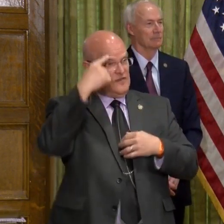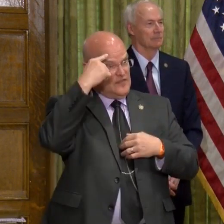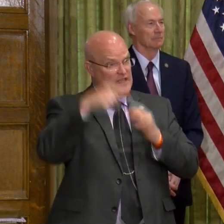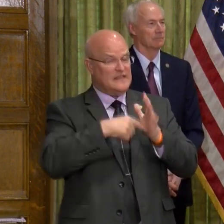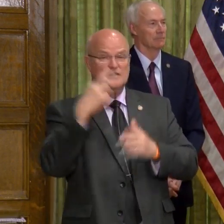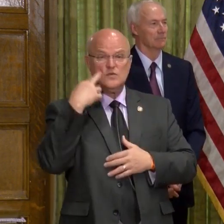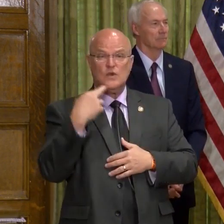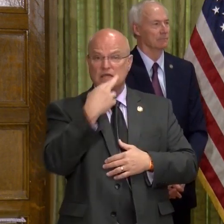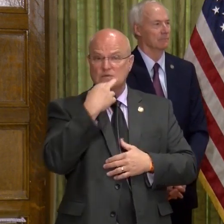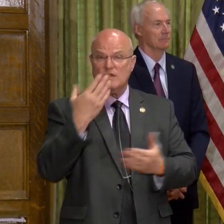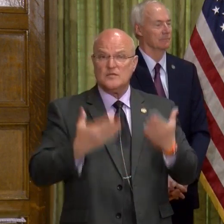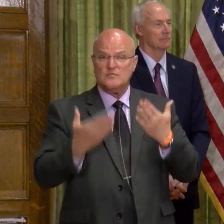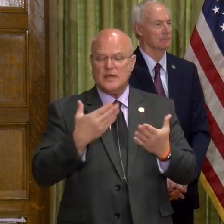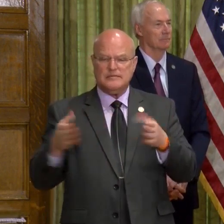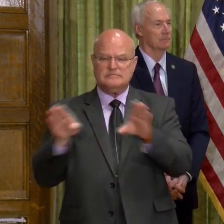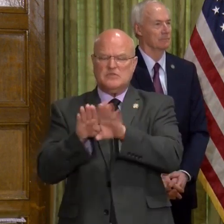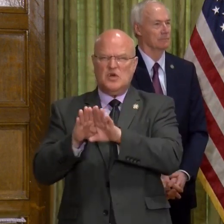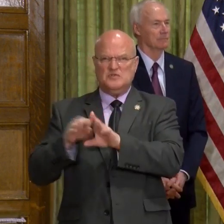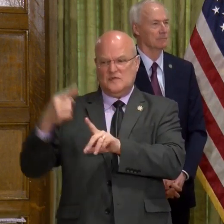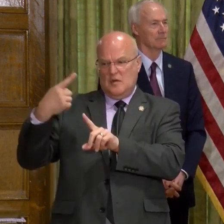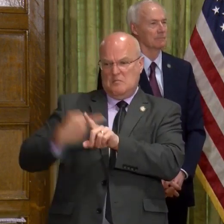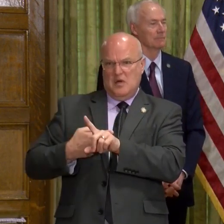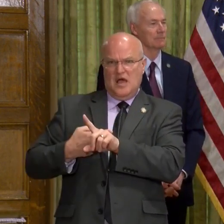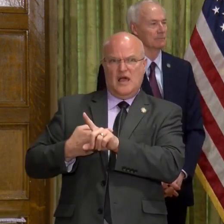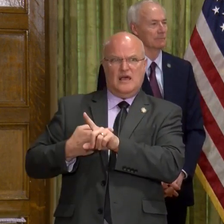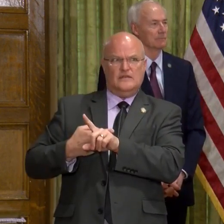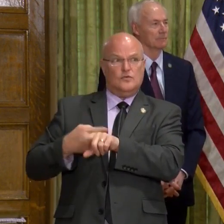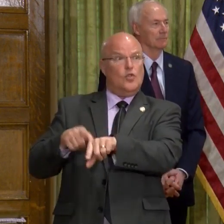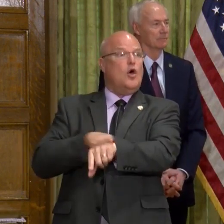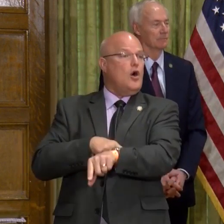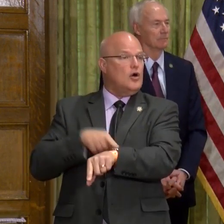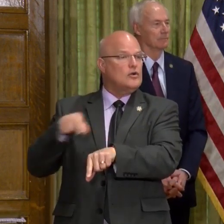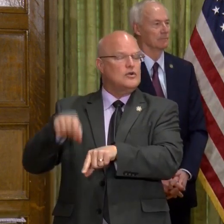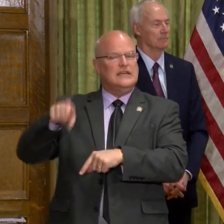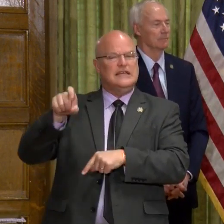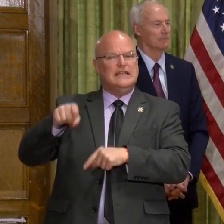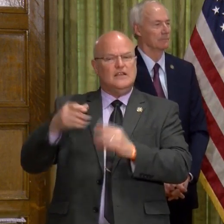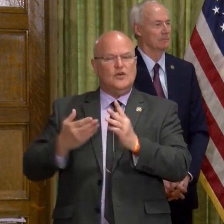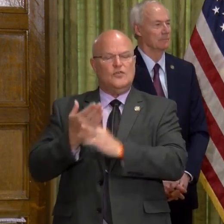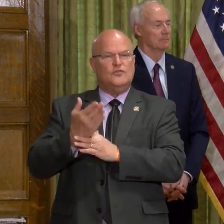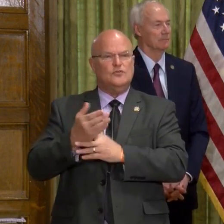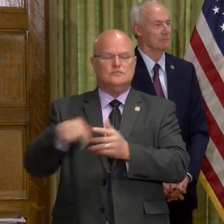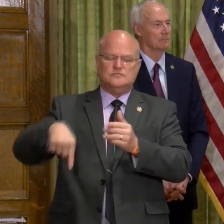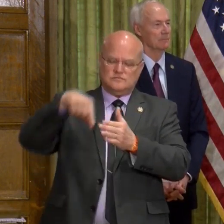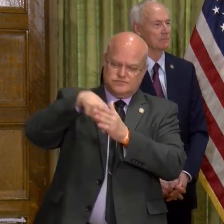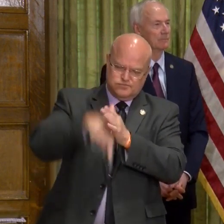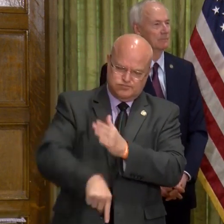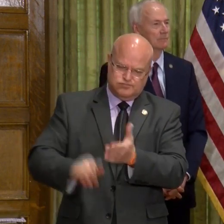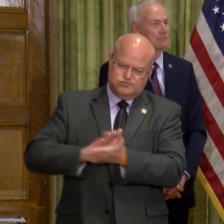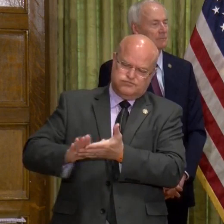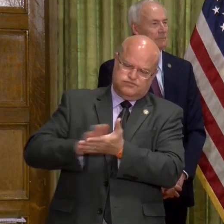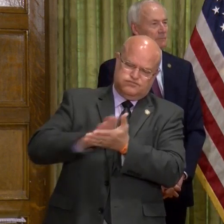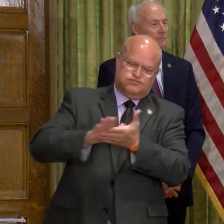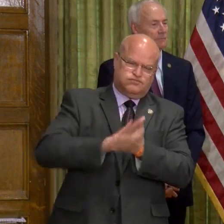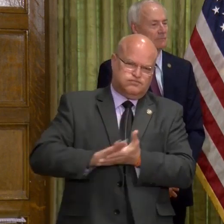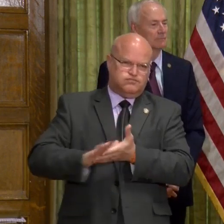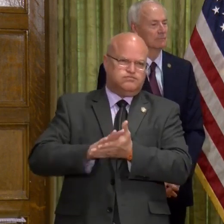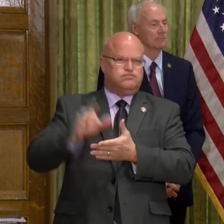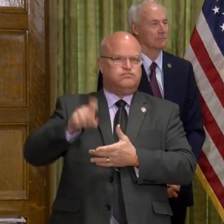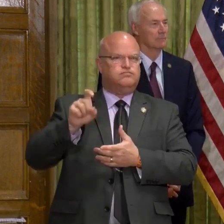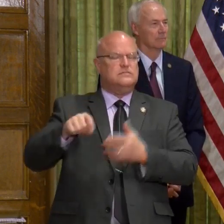think of these restaurants who maybe have been closed for a month or longer, they're going to need to go through a deep cleaning process. They're going to need to have,